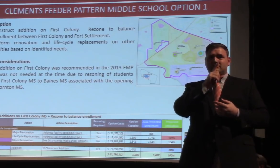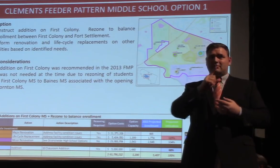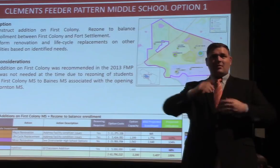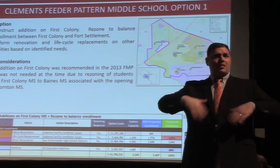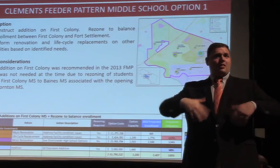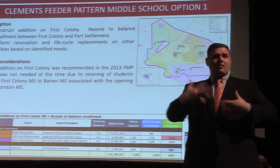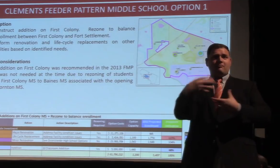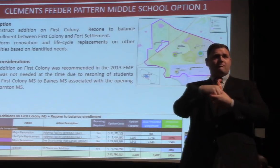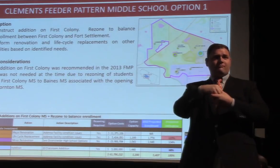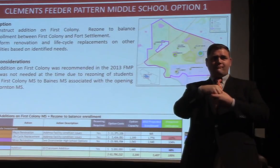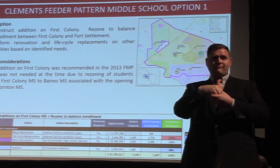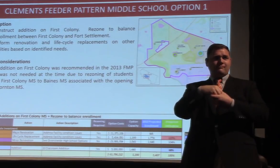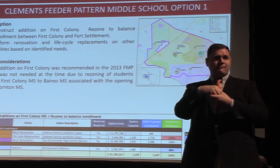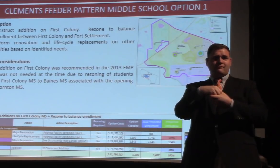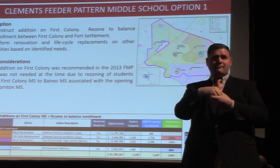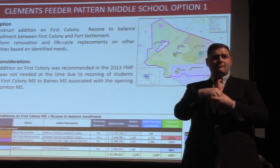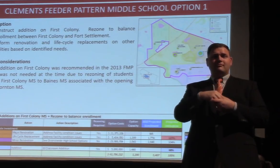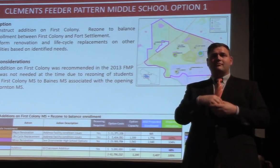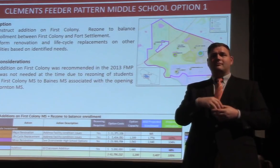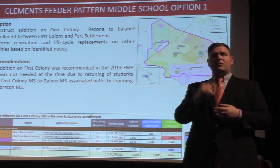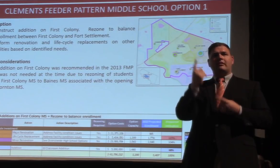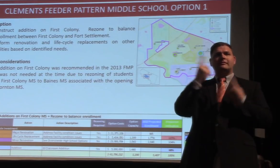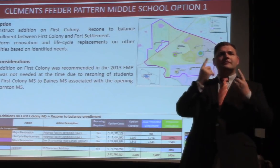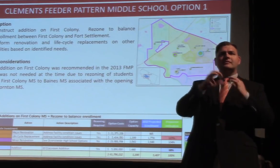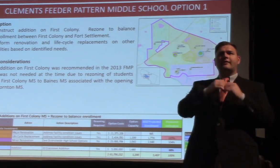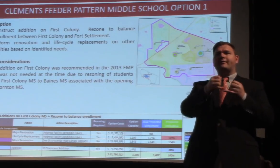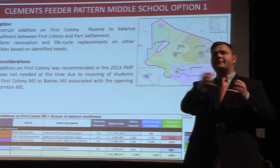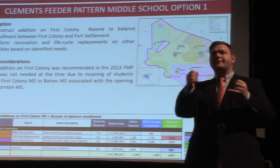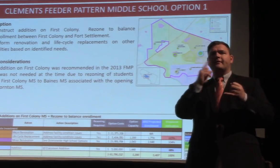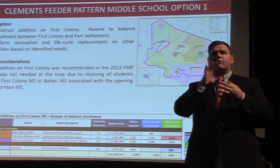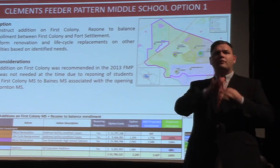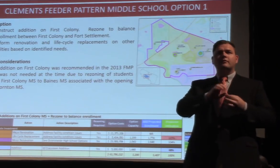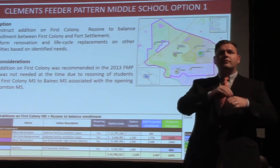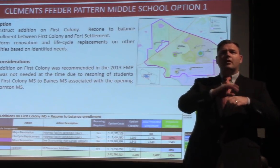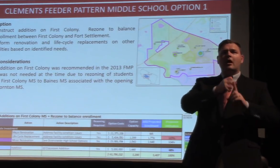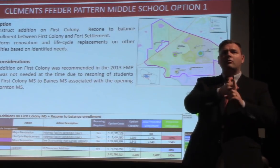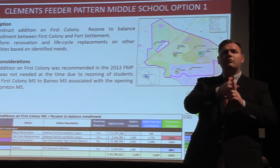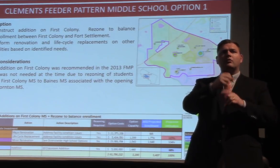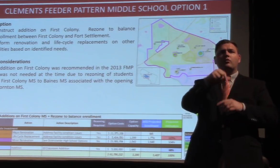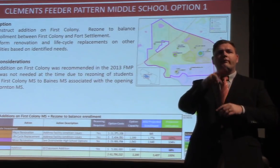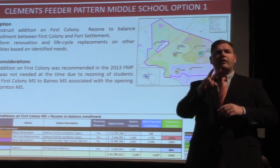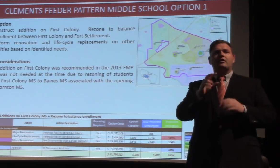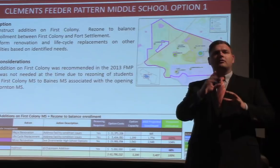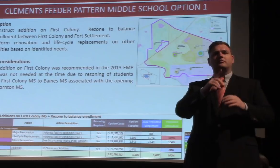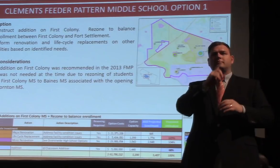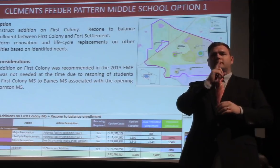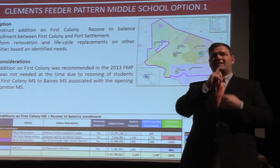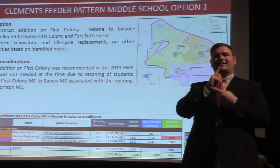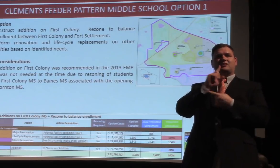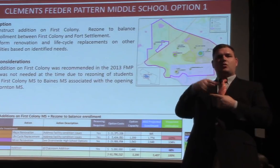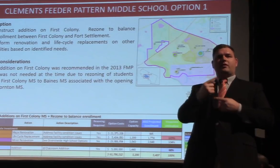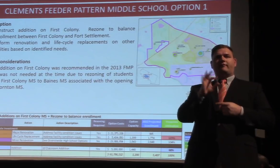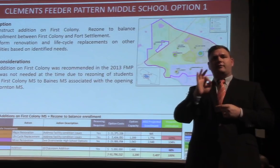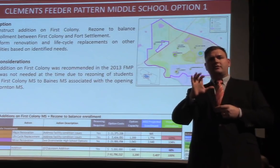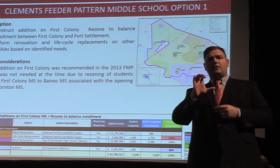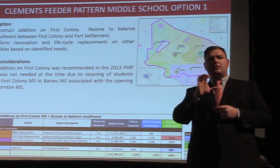process that could involve Quail Valley. This option specifically just talks about balancing enrollment between First Colony and Fort Settlement.